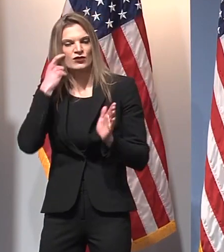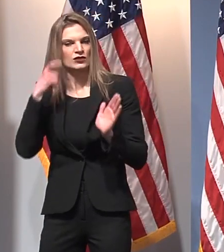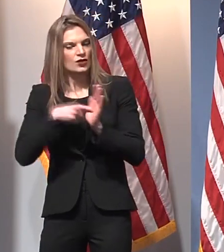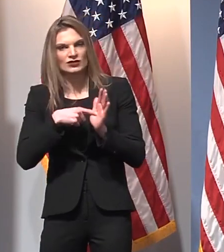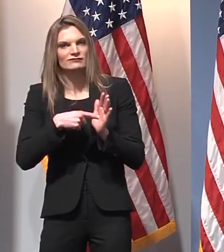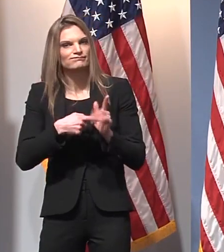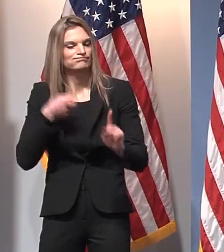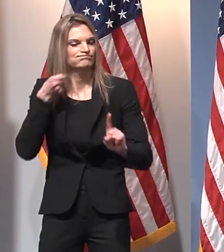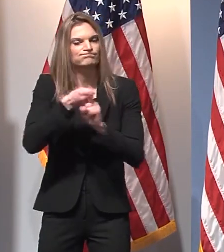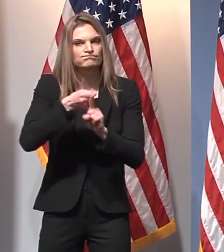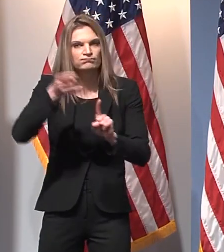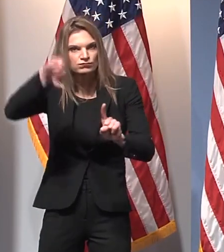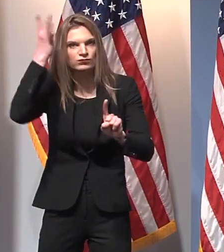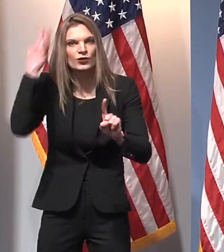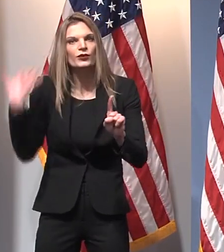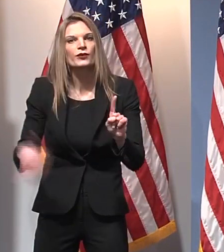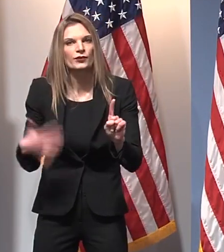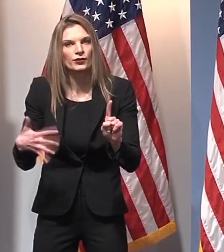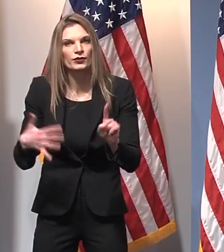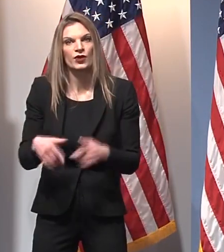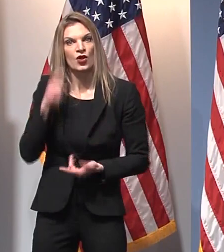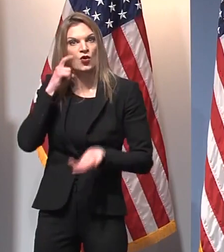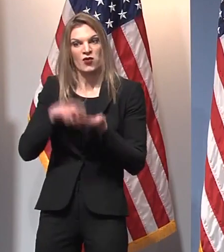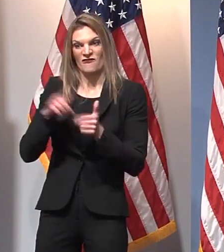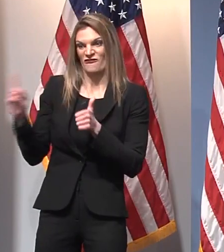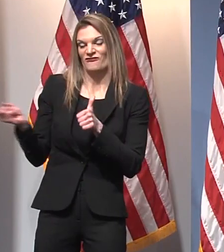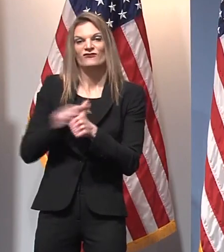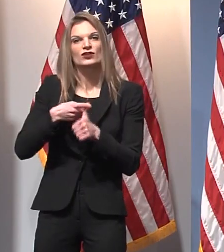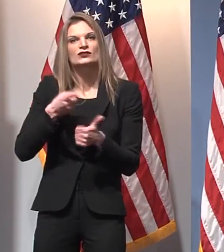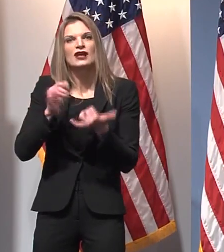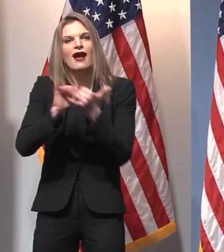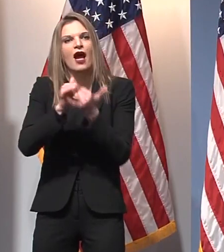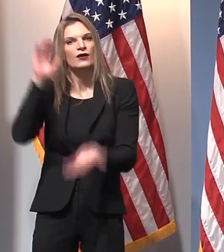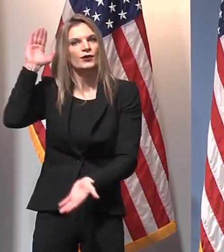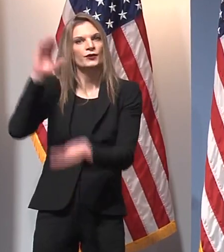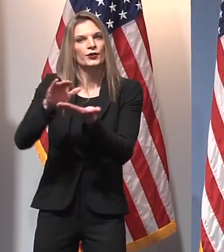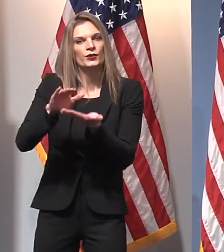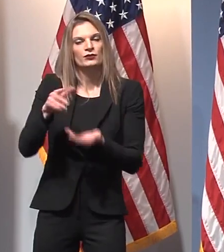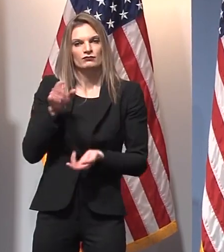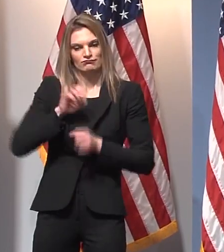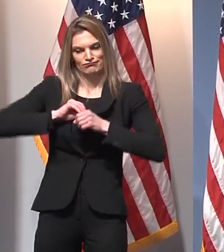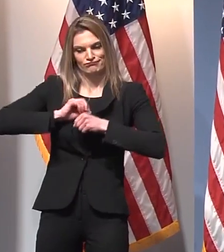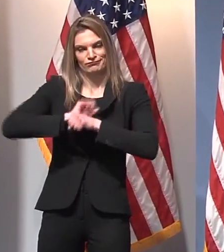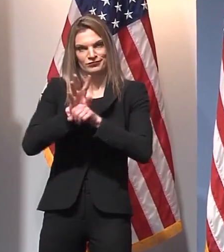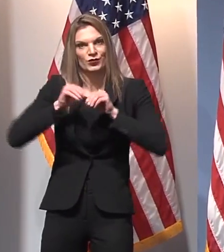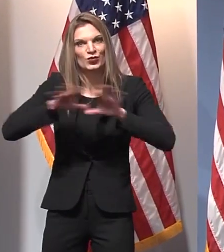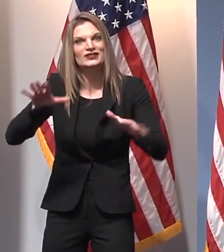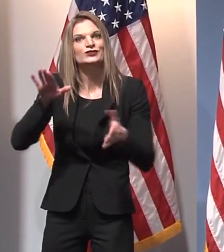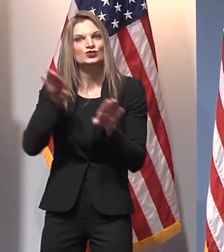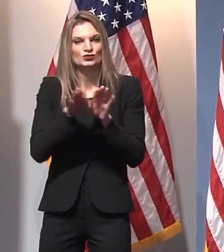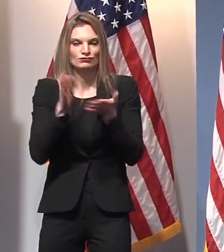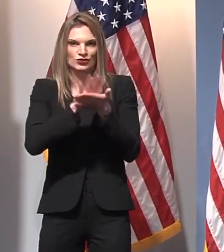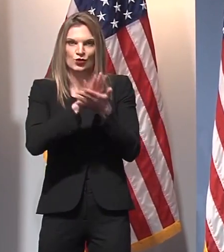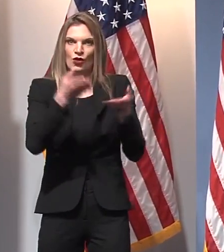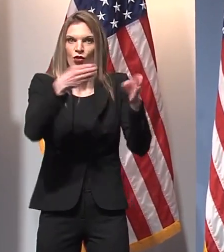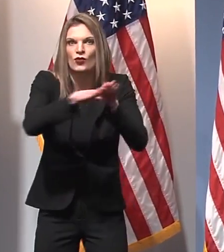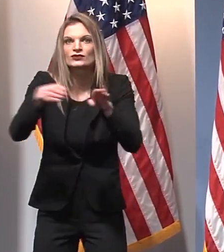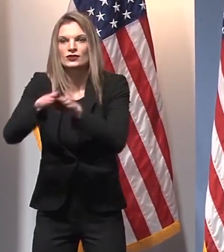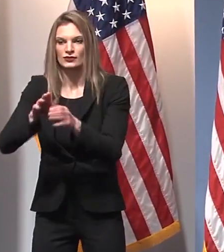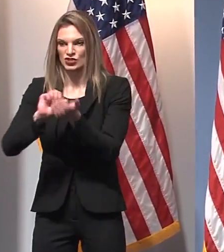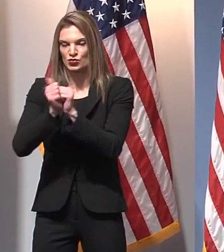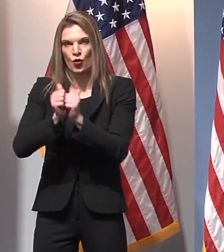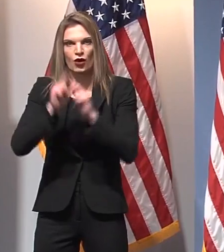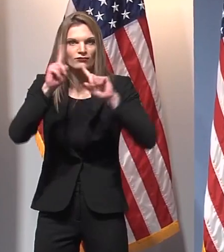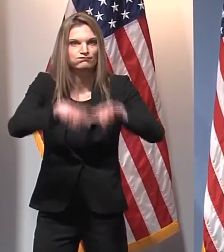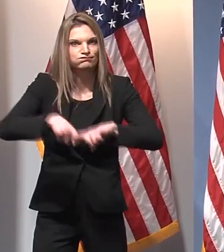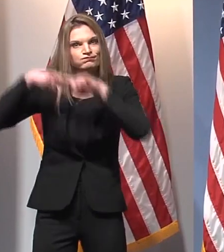come into focus, school closures are one of the very first mitigation steps taken. At the same time, virtually all sports and extracurricular activities